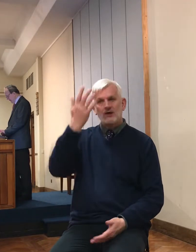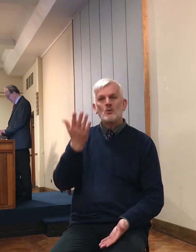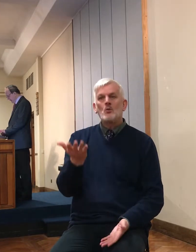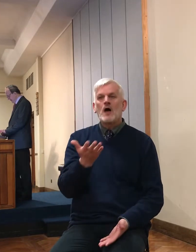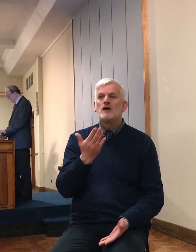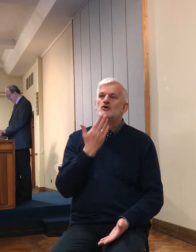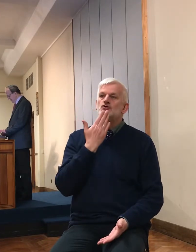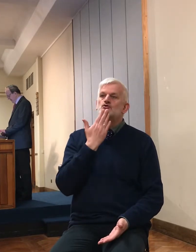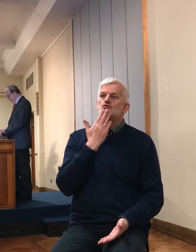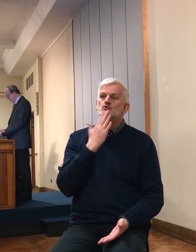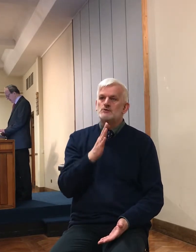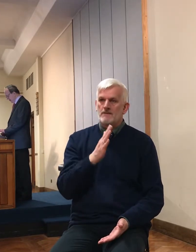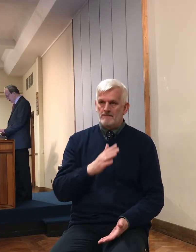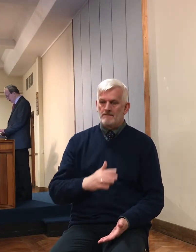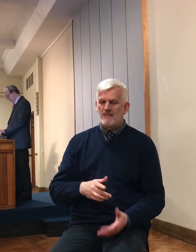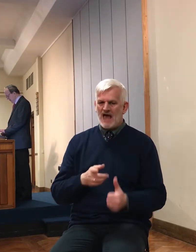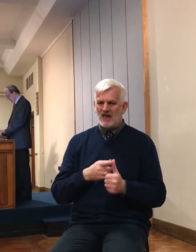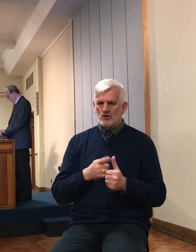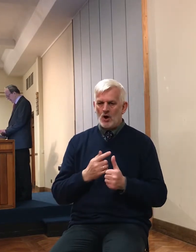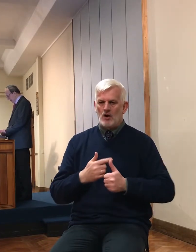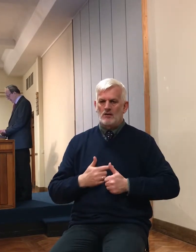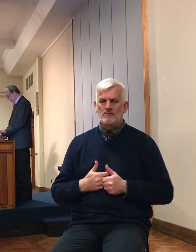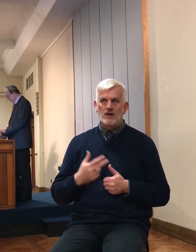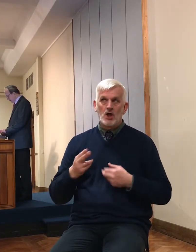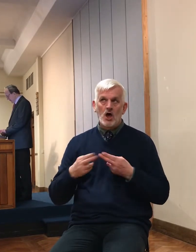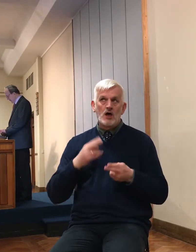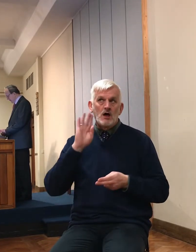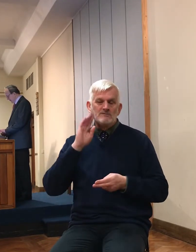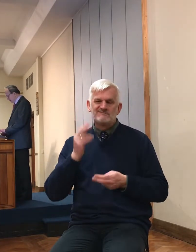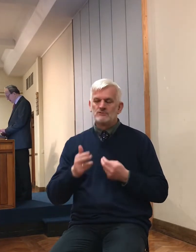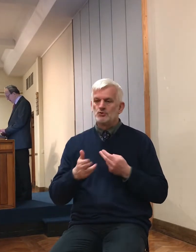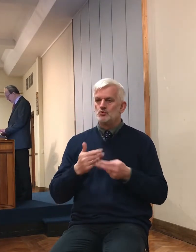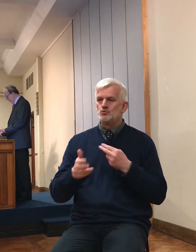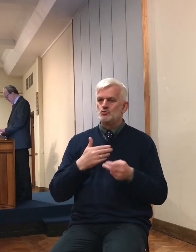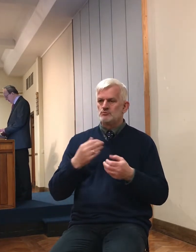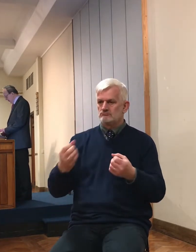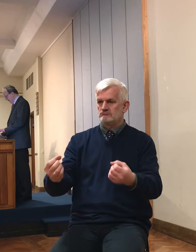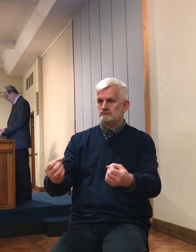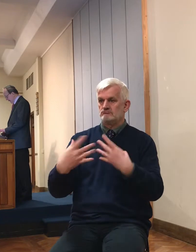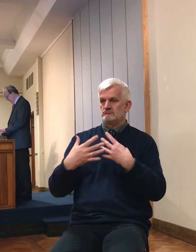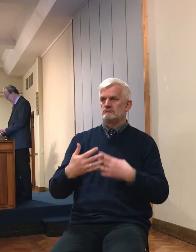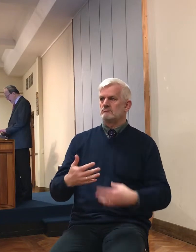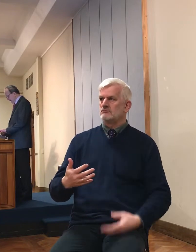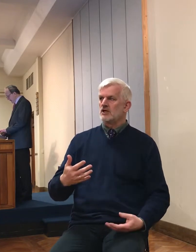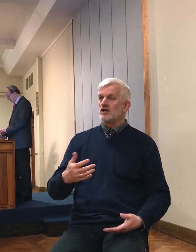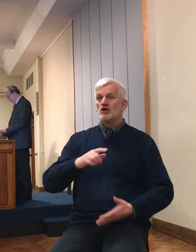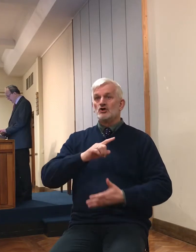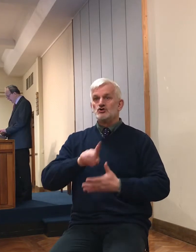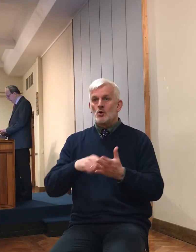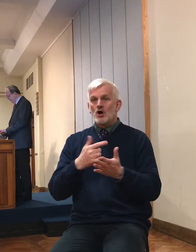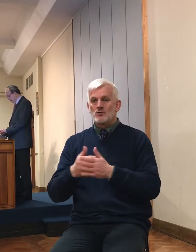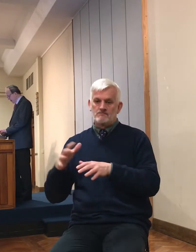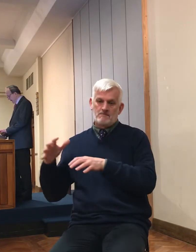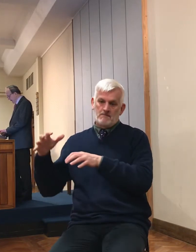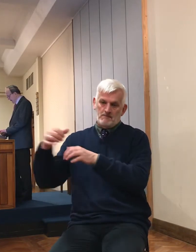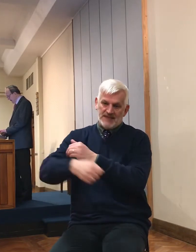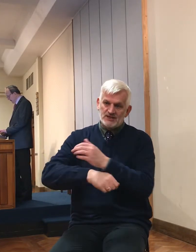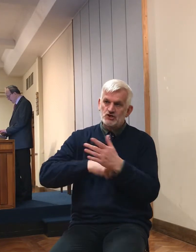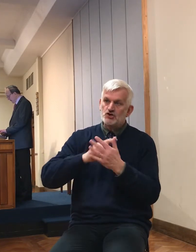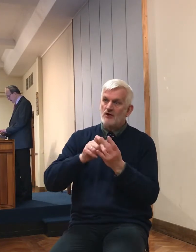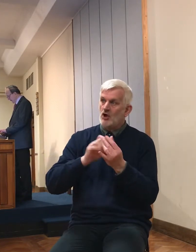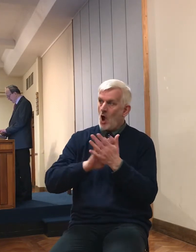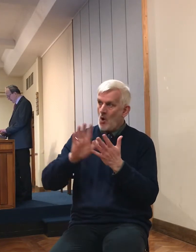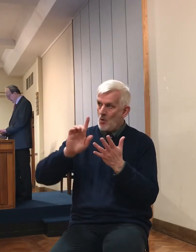Phaeim and had utterly destroyed it, as he had done to Jericho and her king, so he had done to